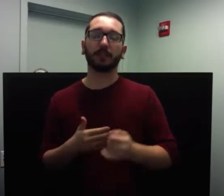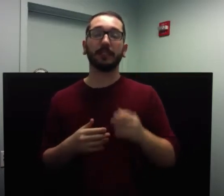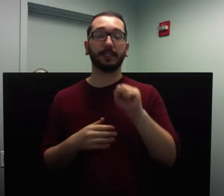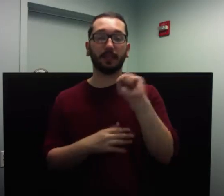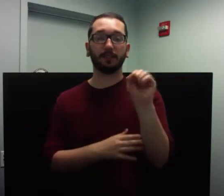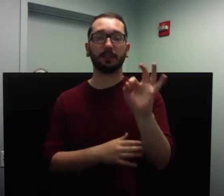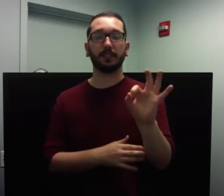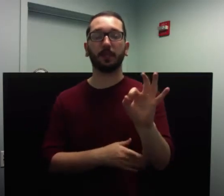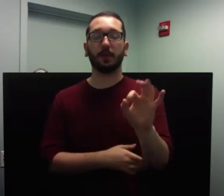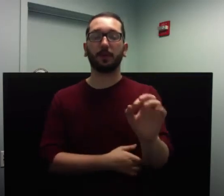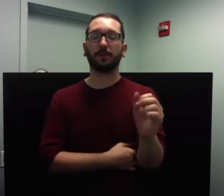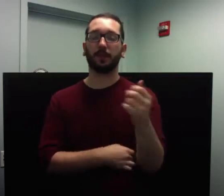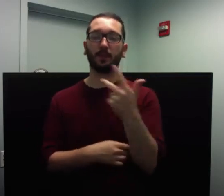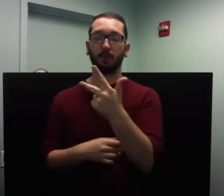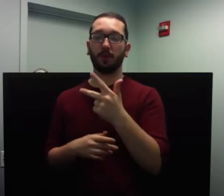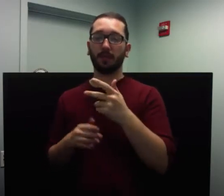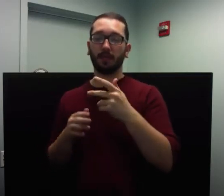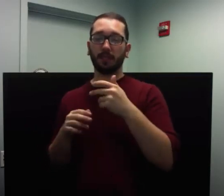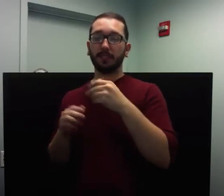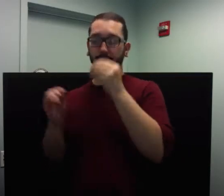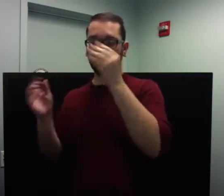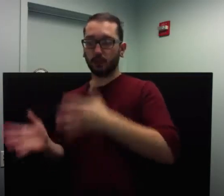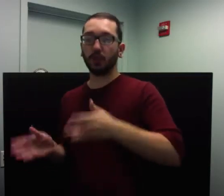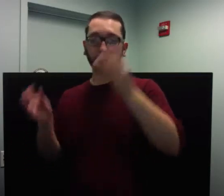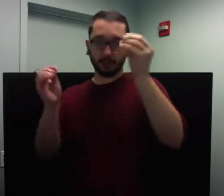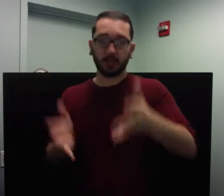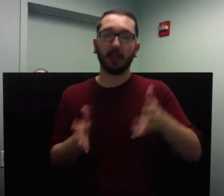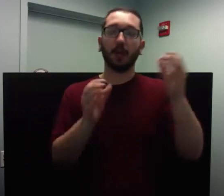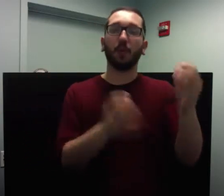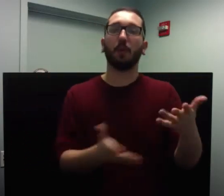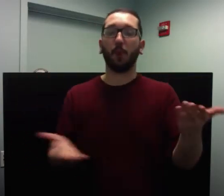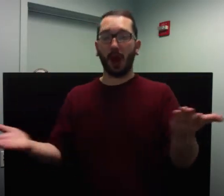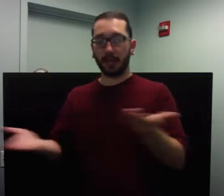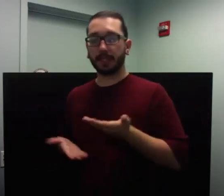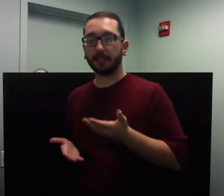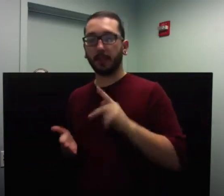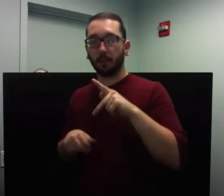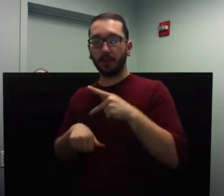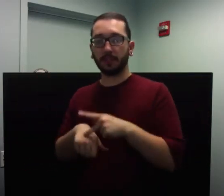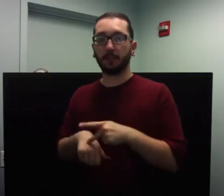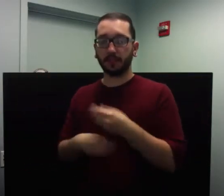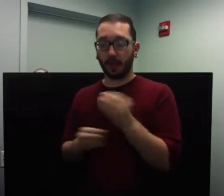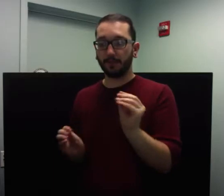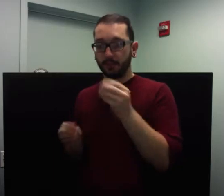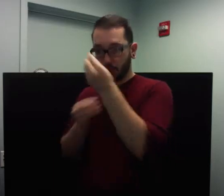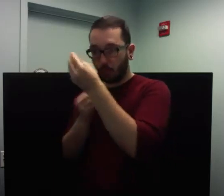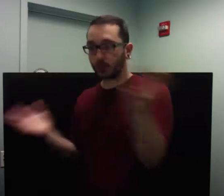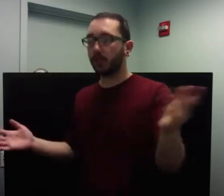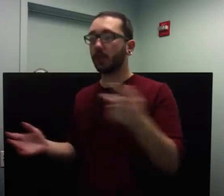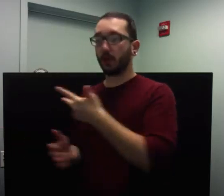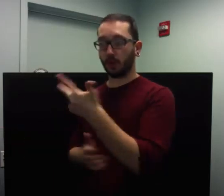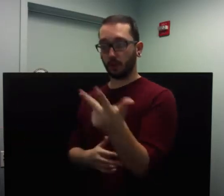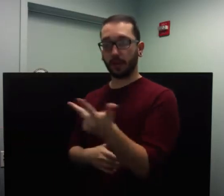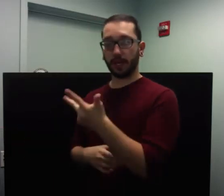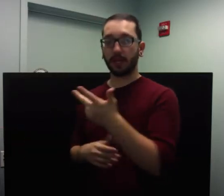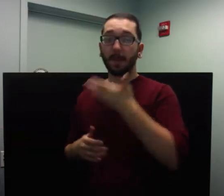office and told, you three teachers are the best teachers in this whole school. We have decided to reward your